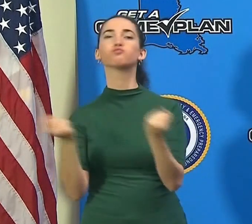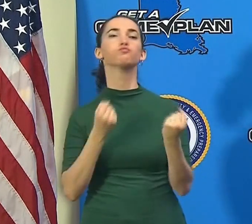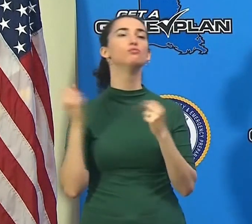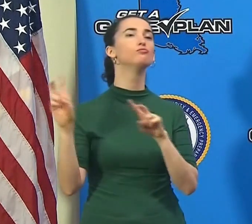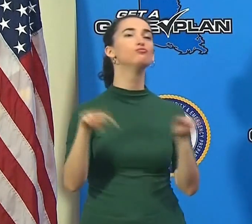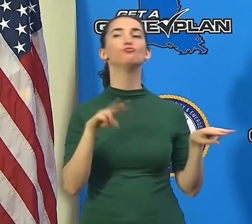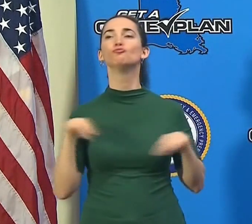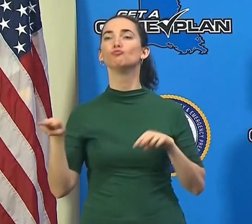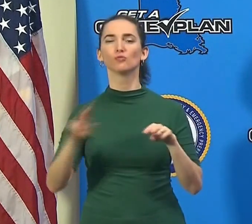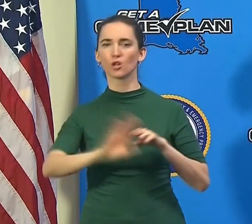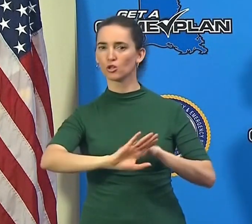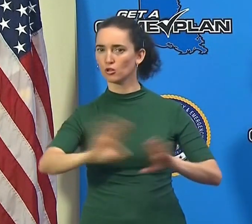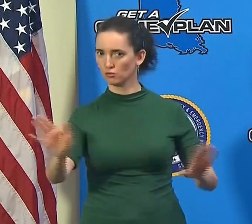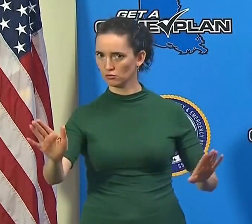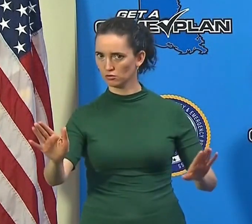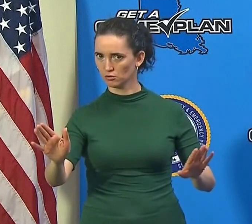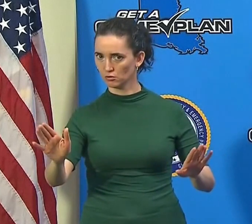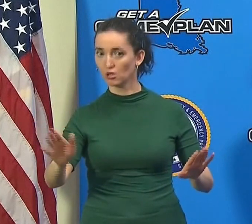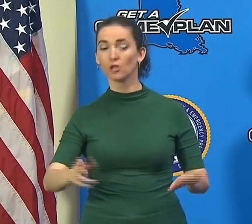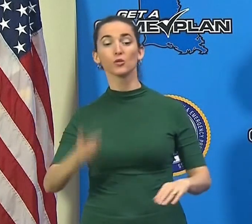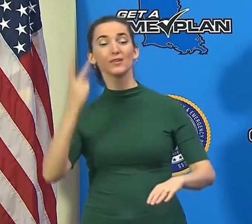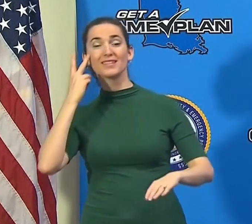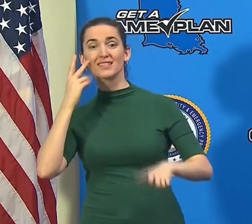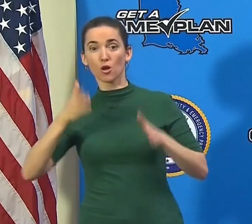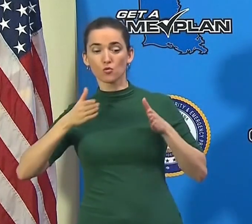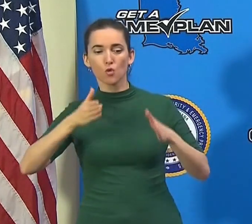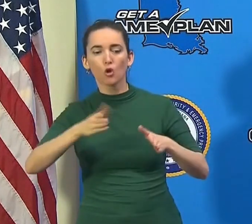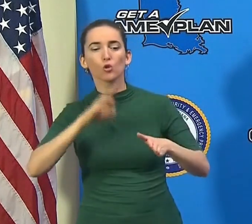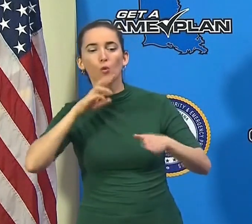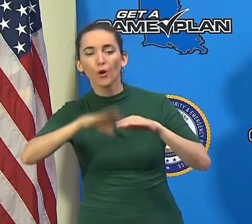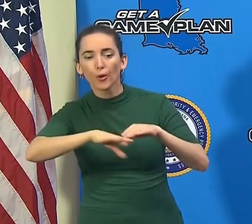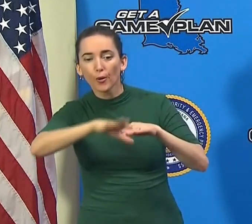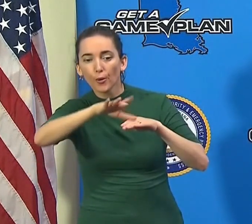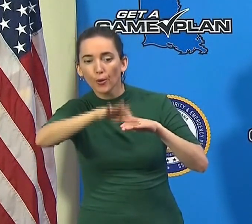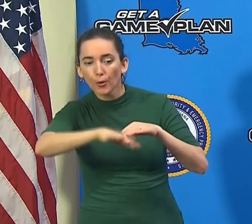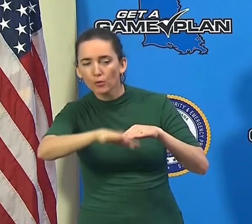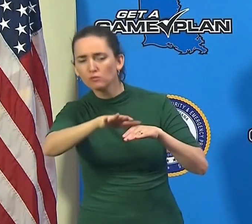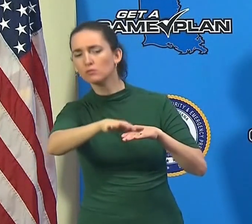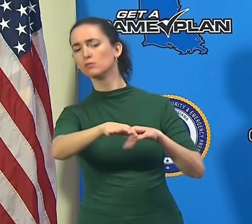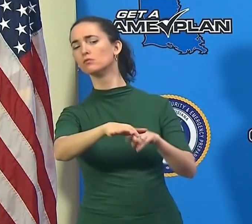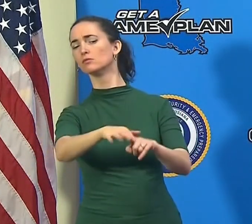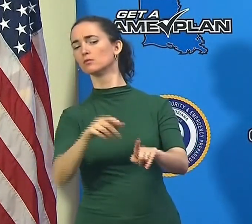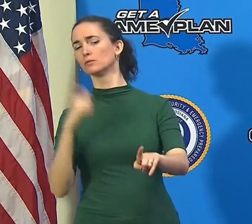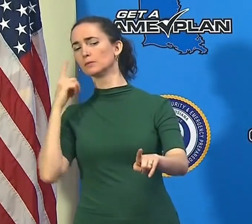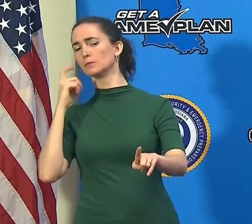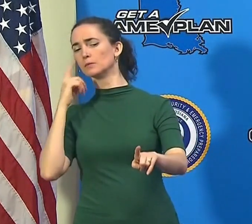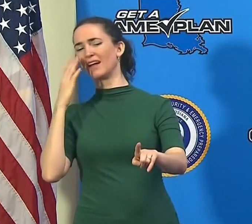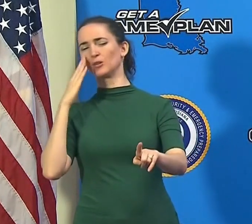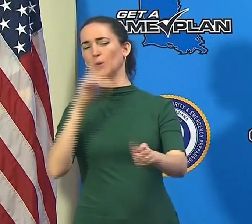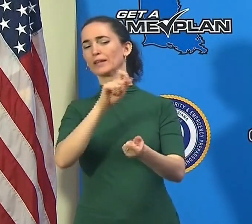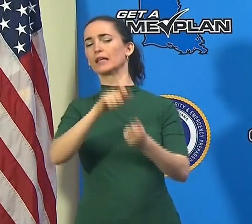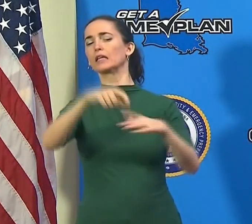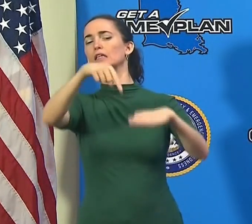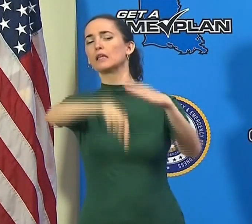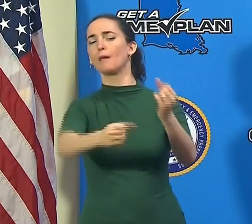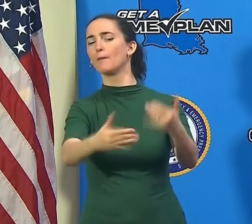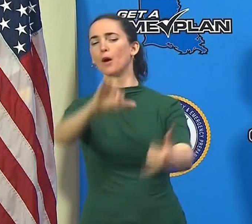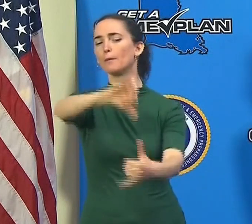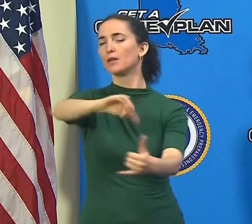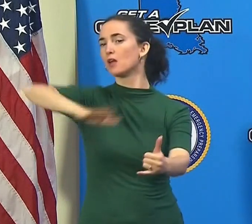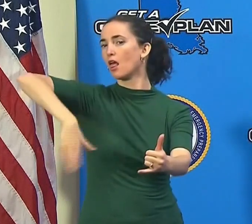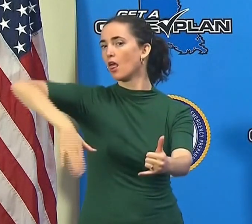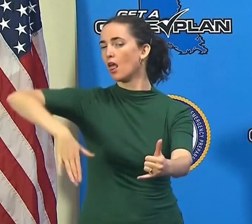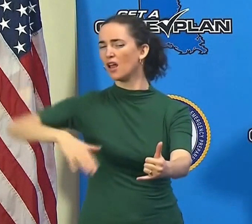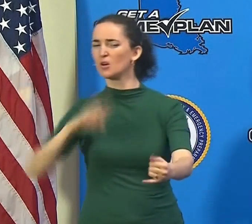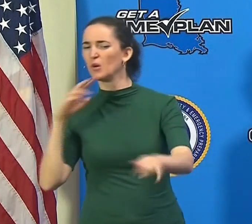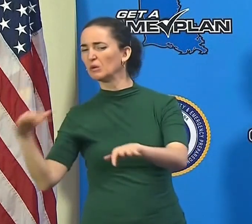water gets bad. When there's water on the road and you're not 100 percent certain you know exactly how deep it is and what